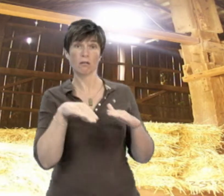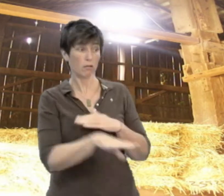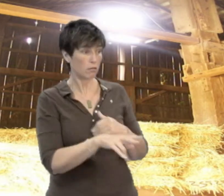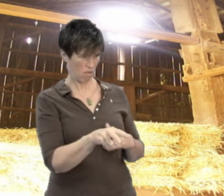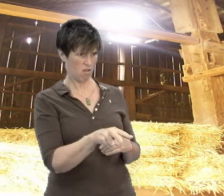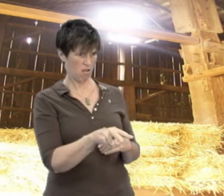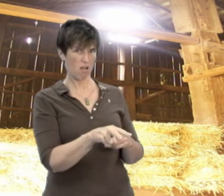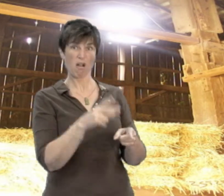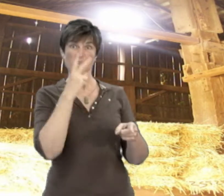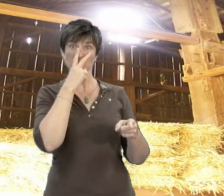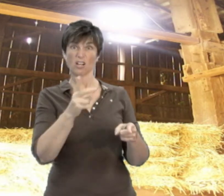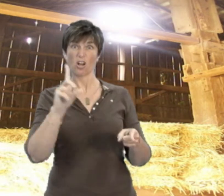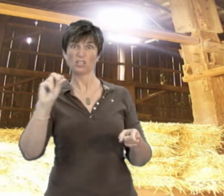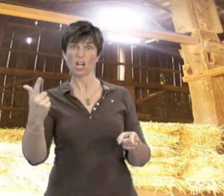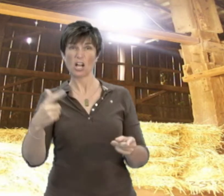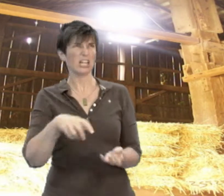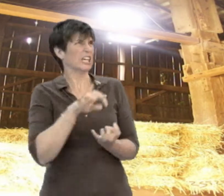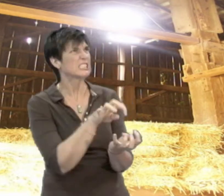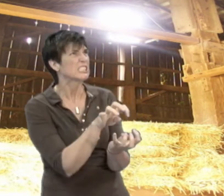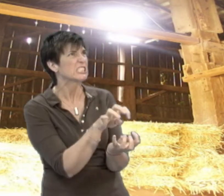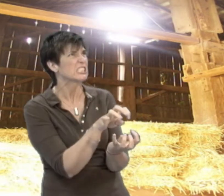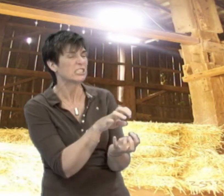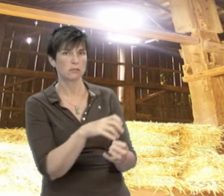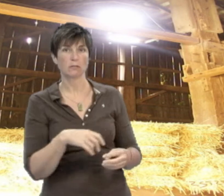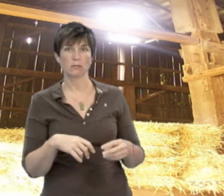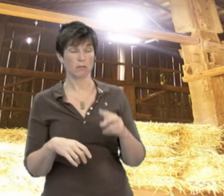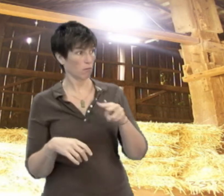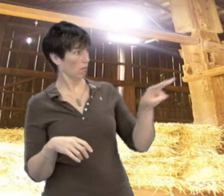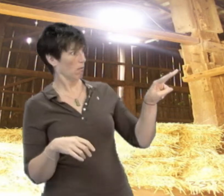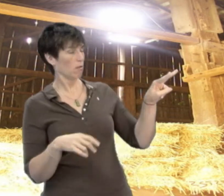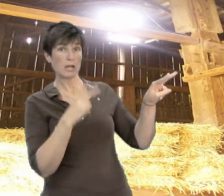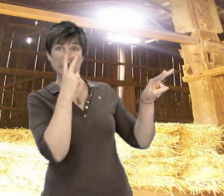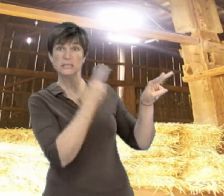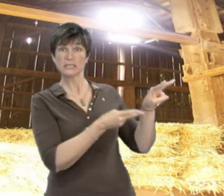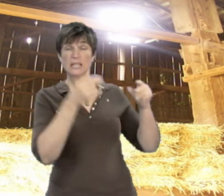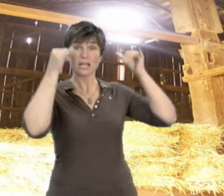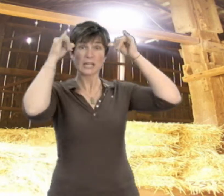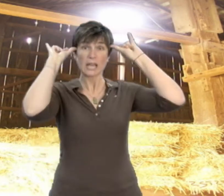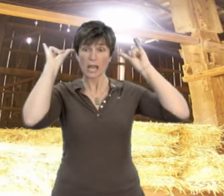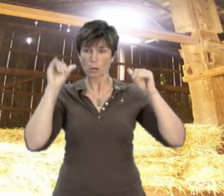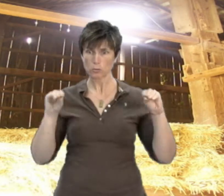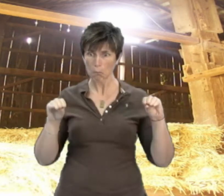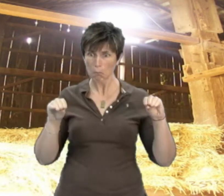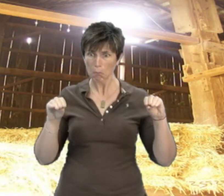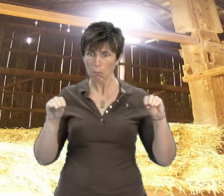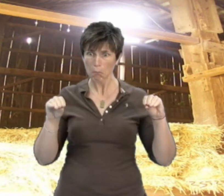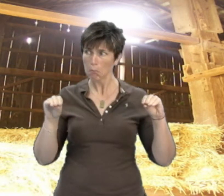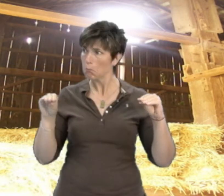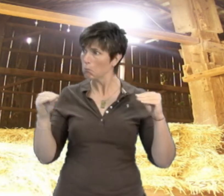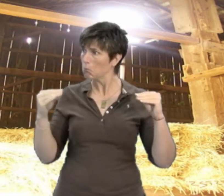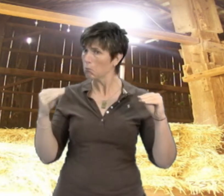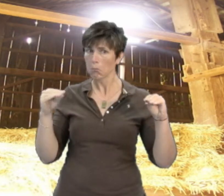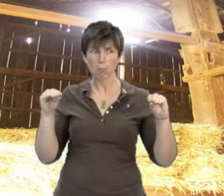see if everything was all right. When he saw the dog snarling at the cattle, the farmer